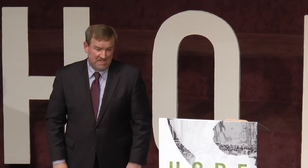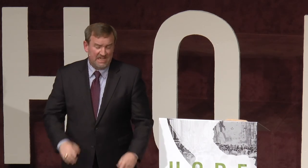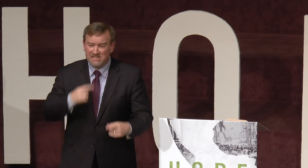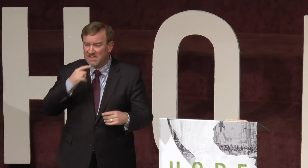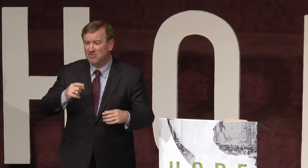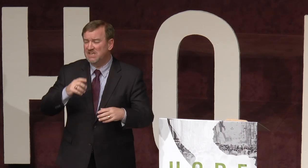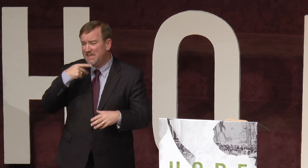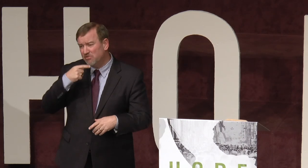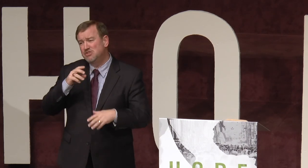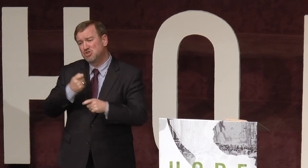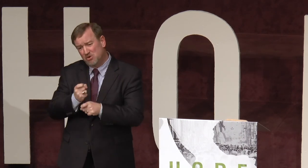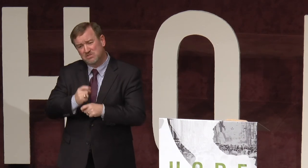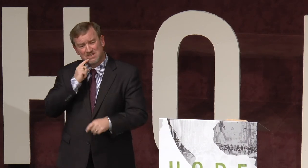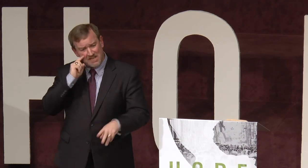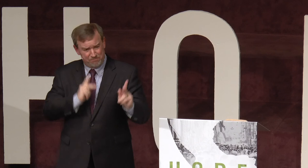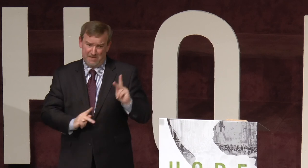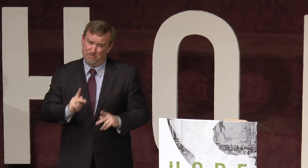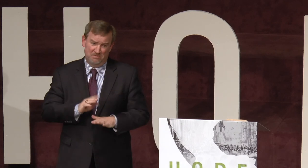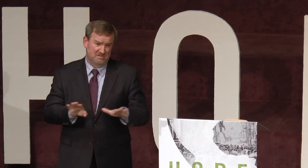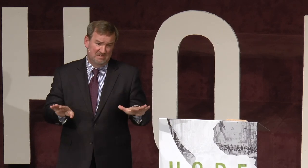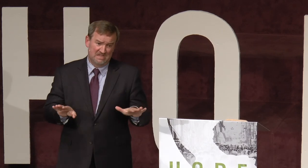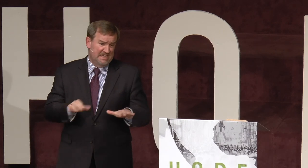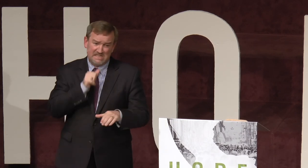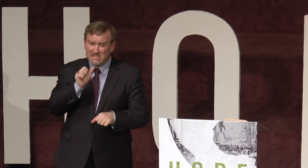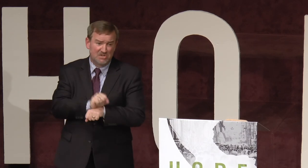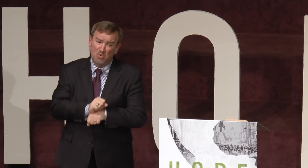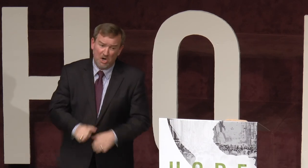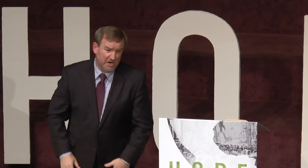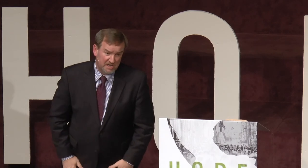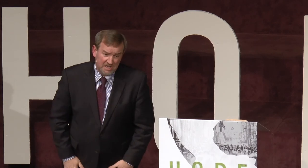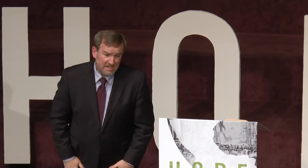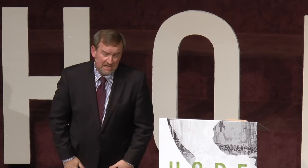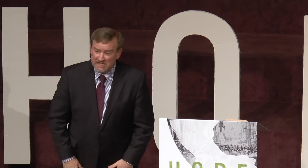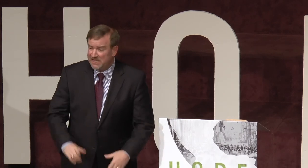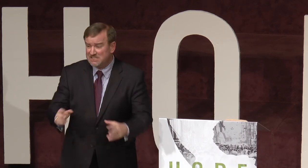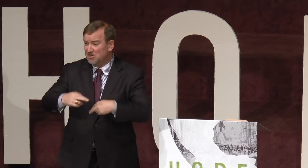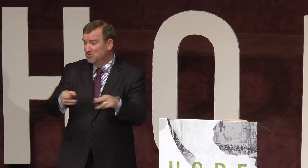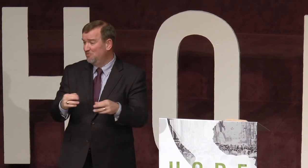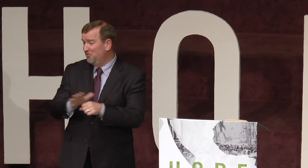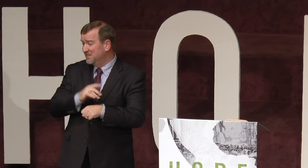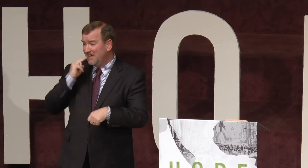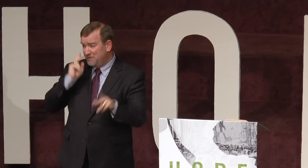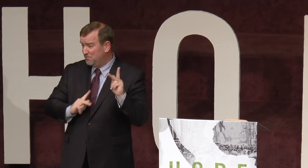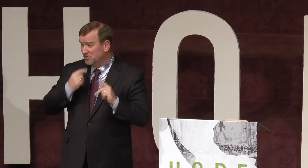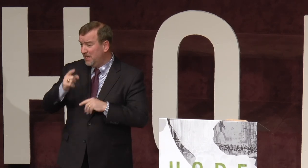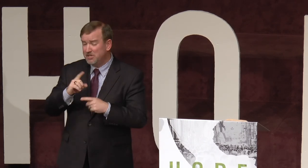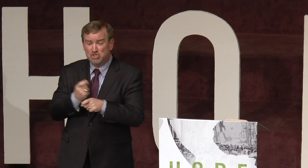He tells hearing jokes to deaf people. It doesn't work. He's in a room full of deaf people telling a